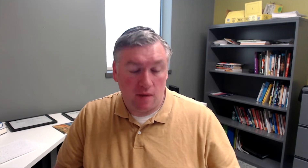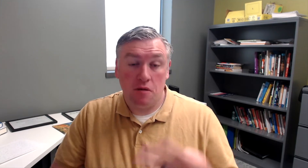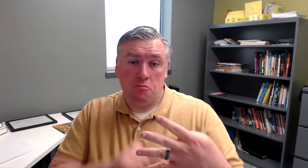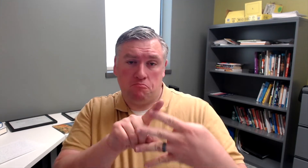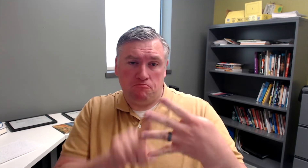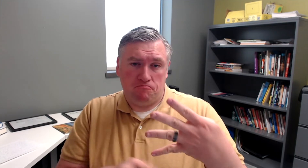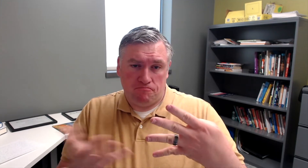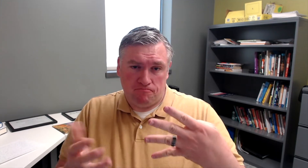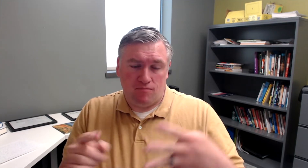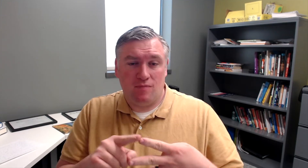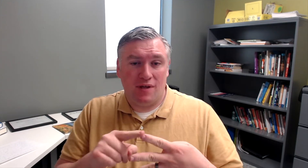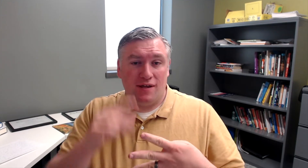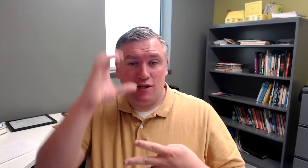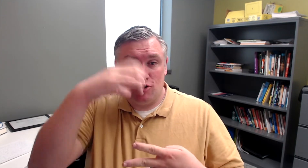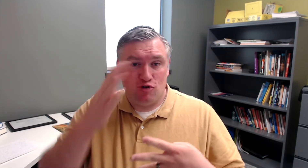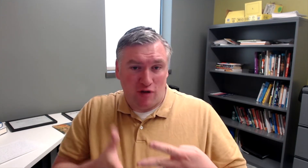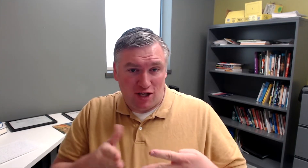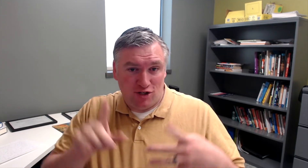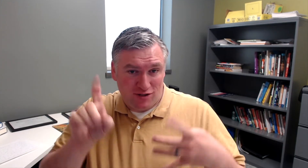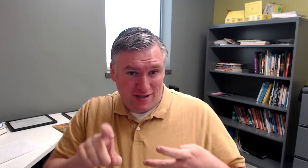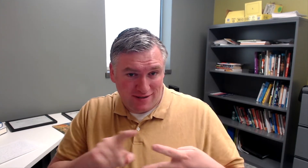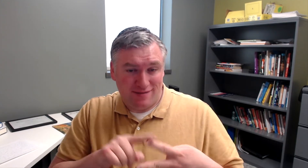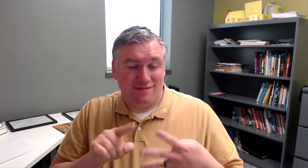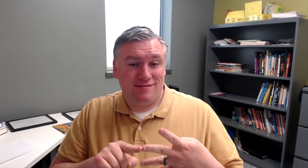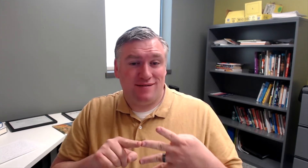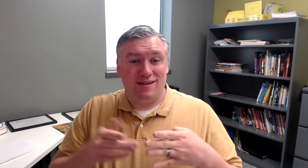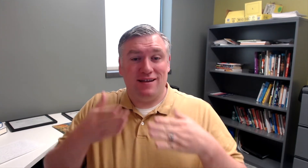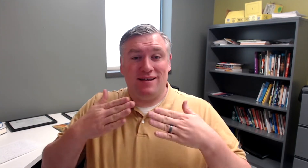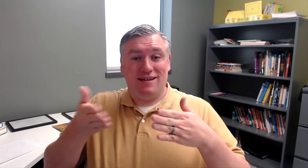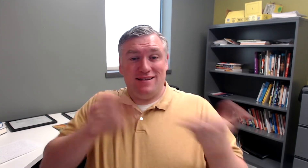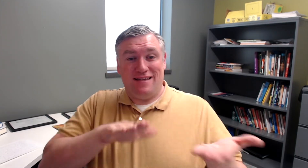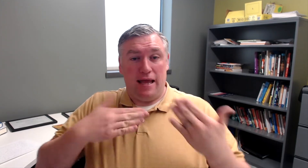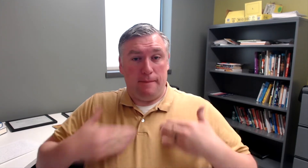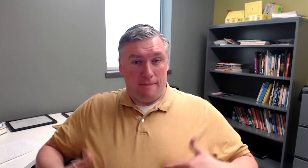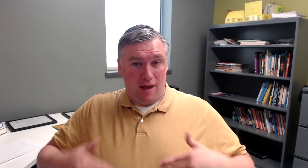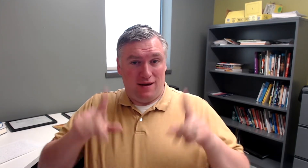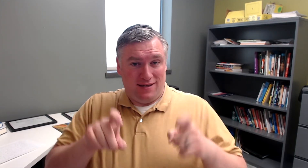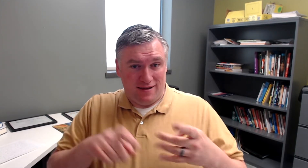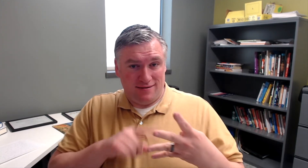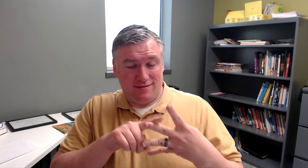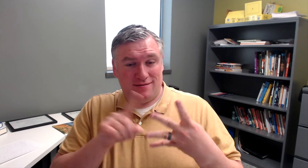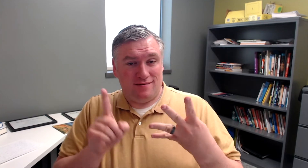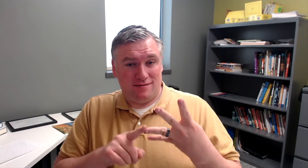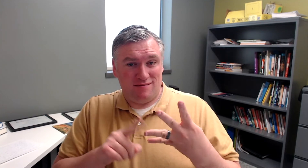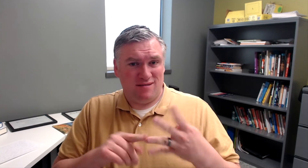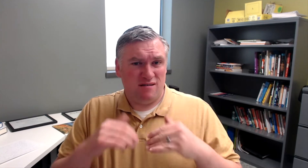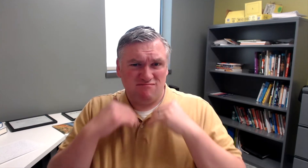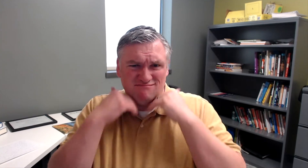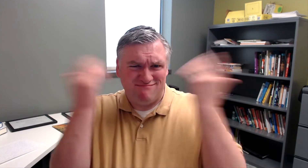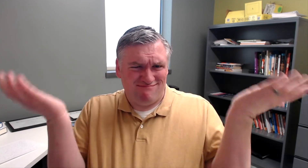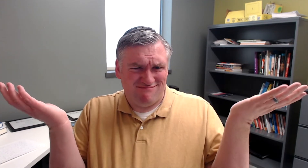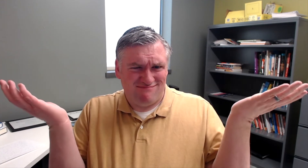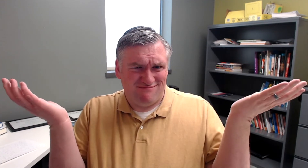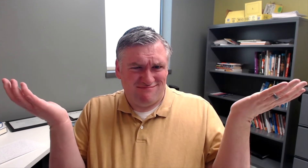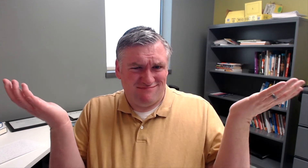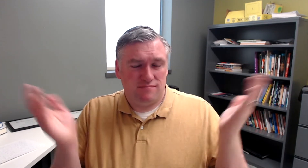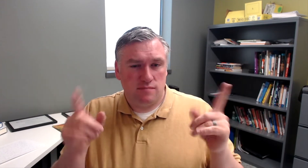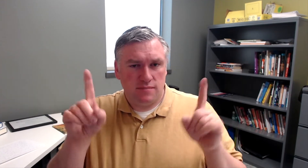go. The four tests are the Stranger Test, the Dead Body Test, the So What